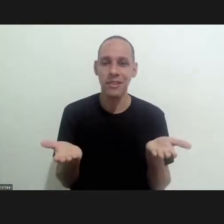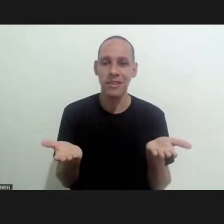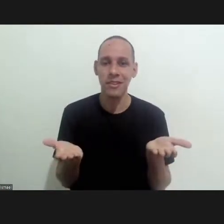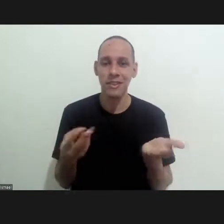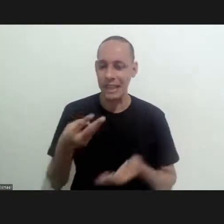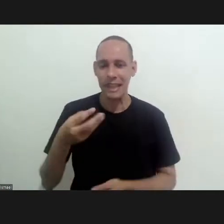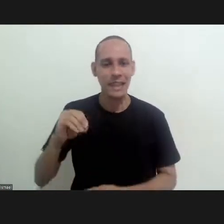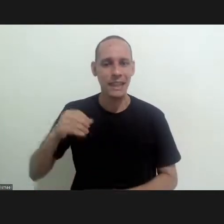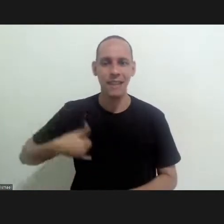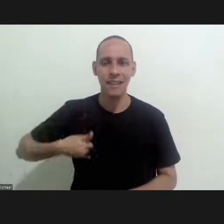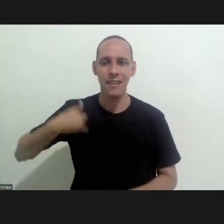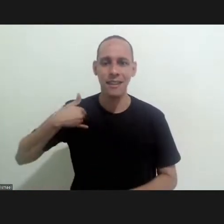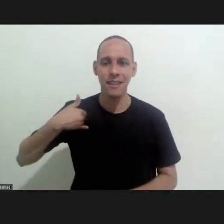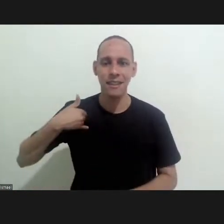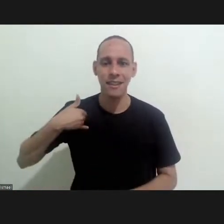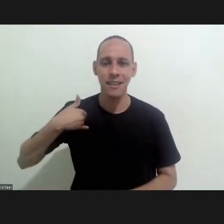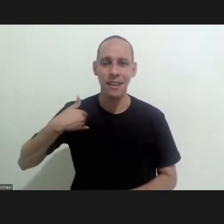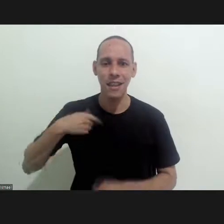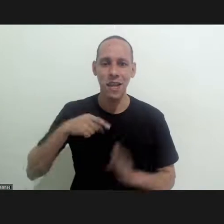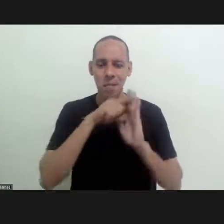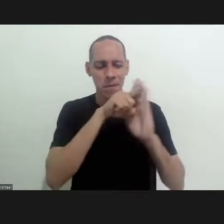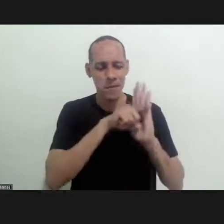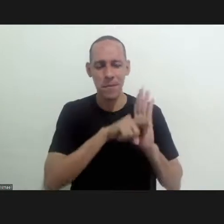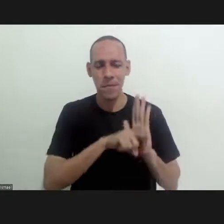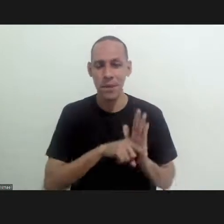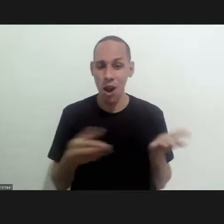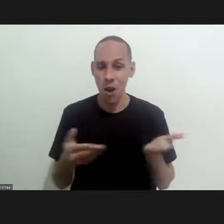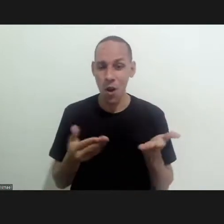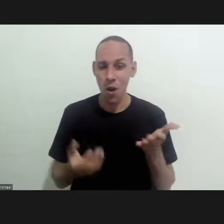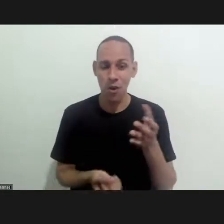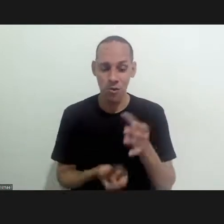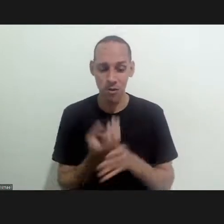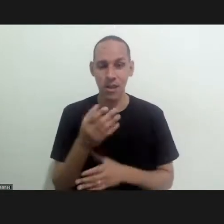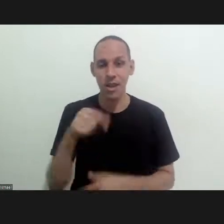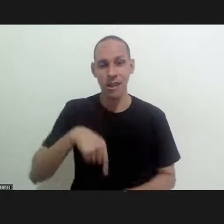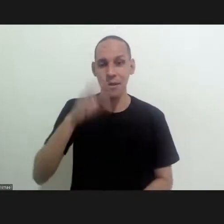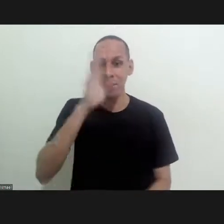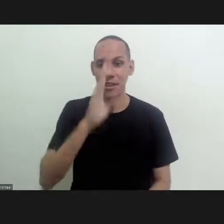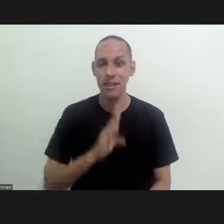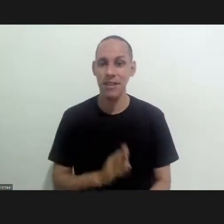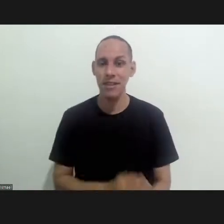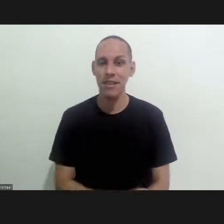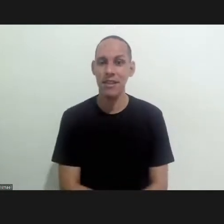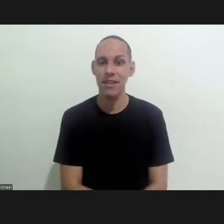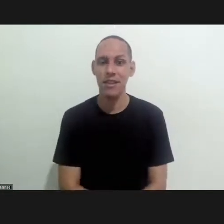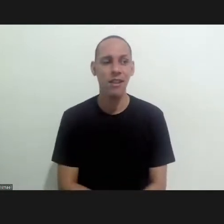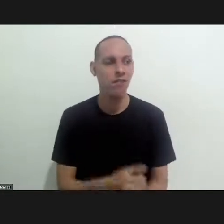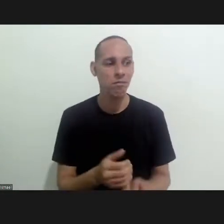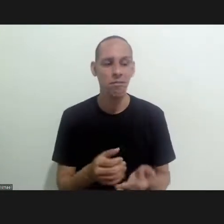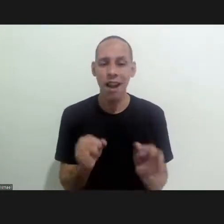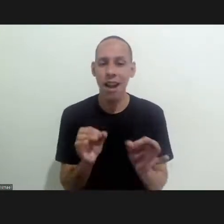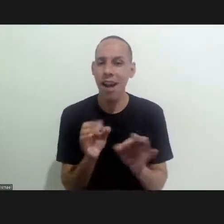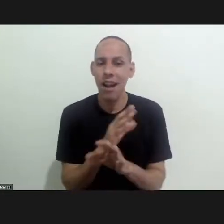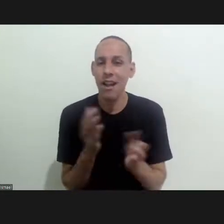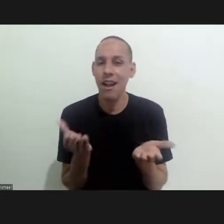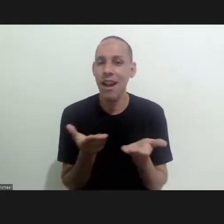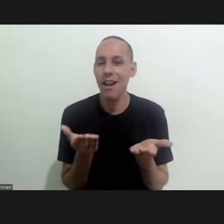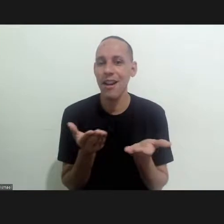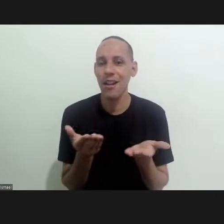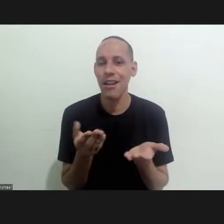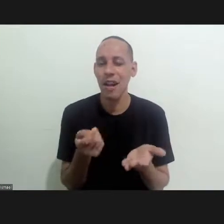situation 30 years of age most of the researchers in brazil are finishing